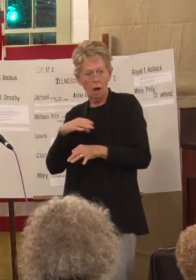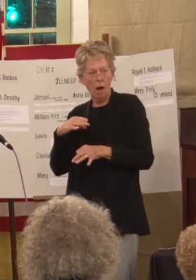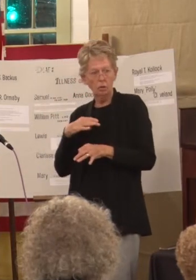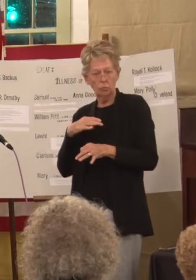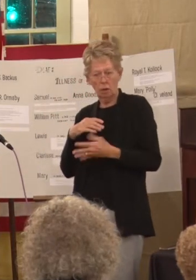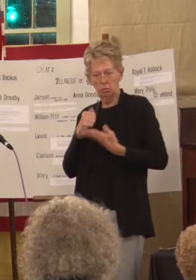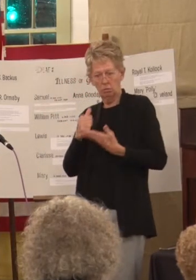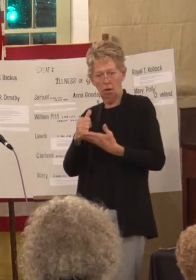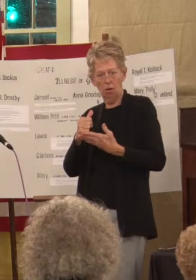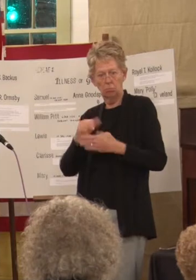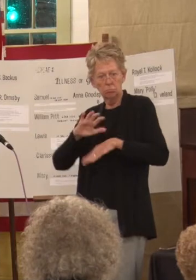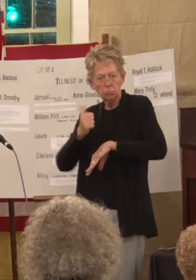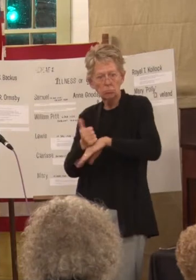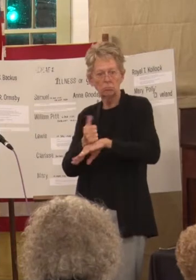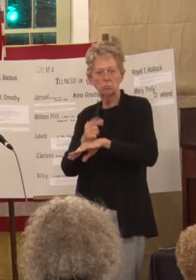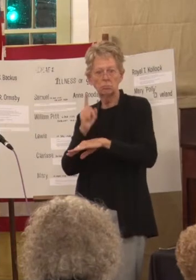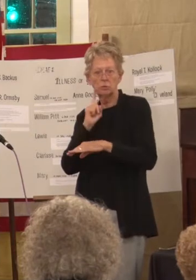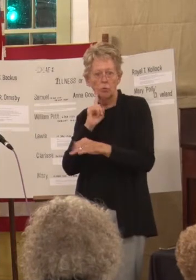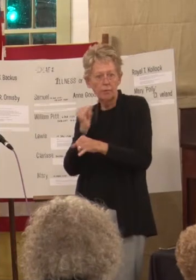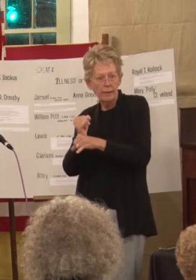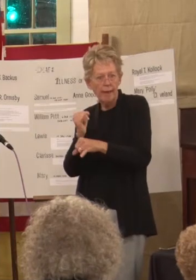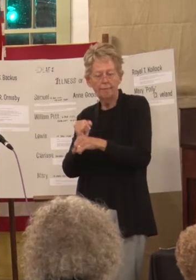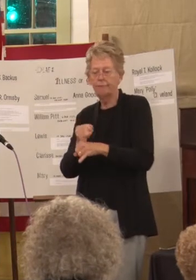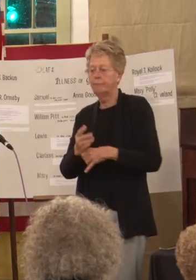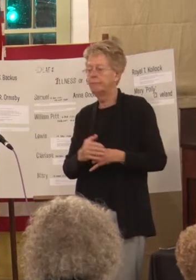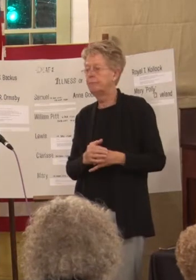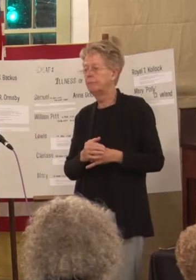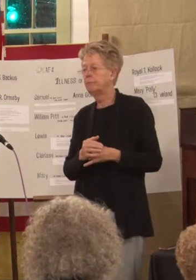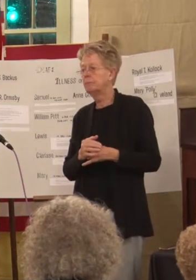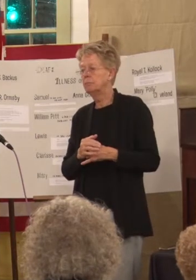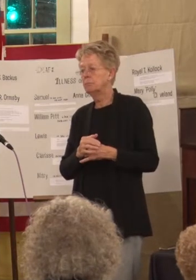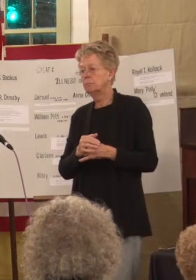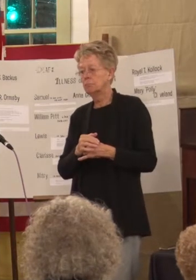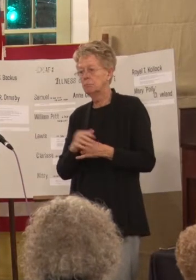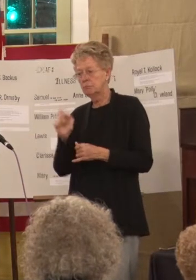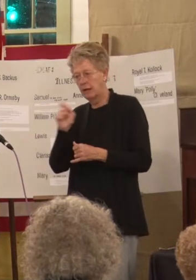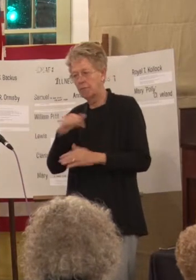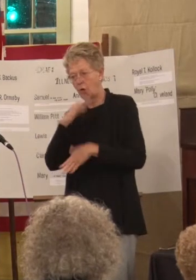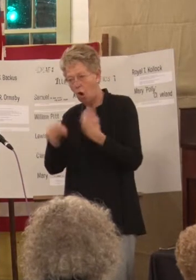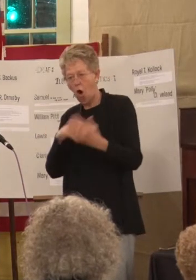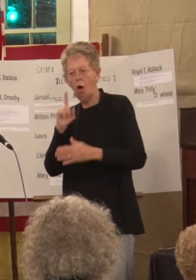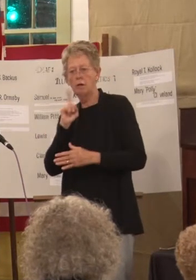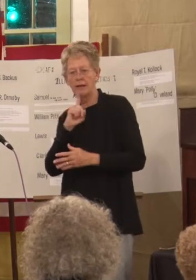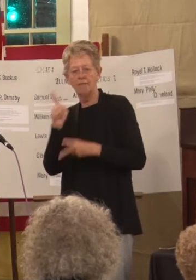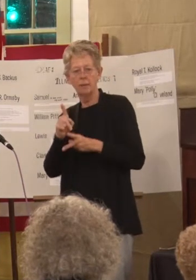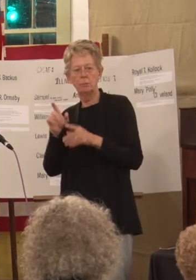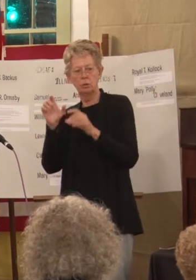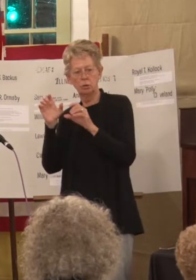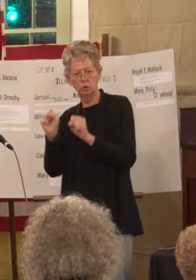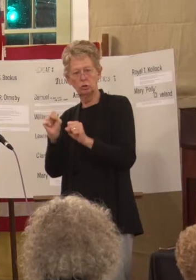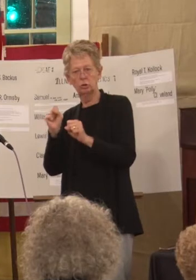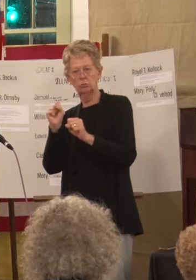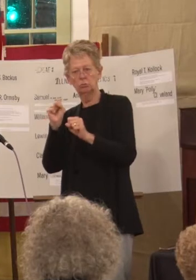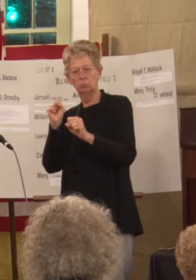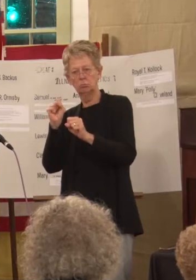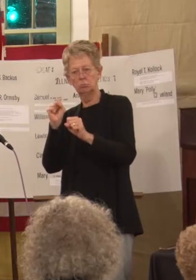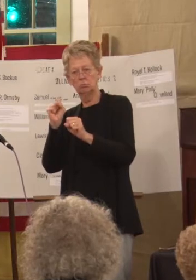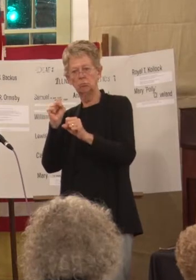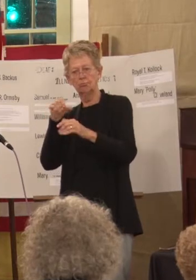establish a school for the deaf. And so, therefore, all of that people could go and enter the gates of heaven.